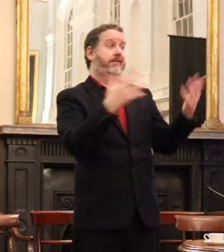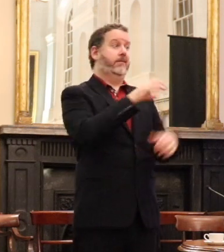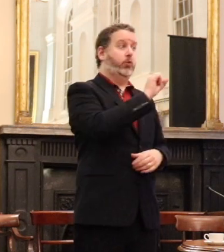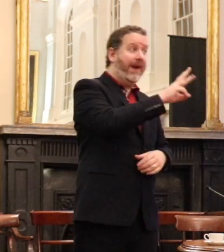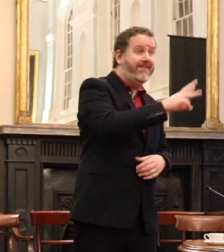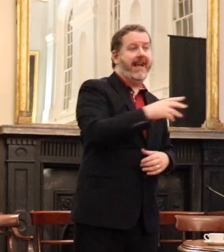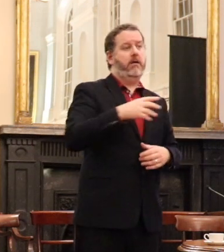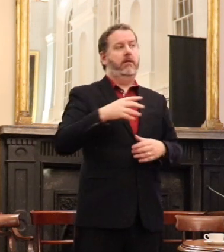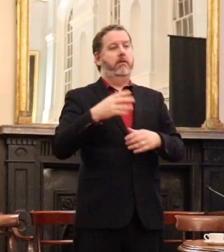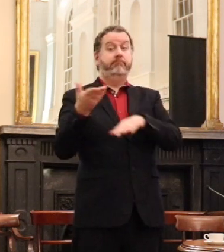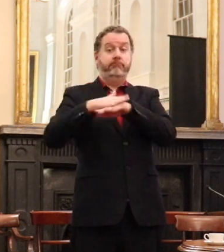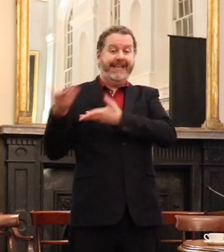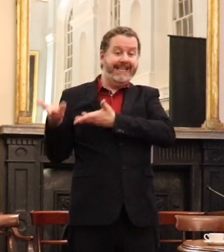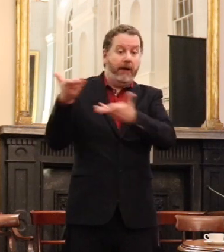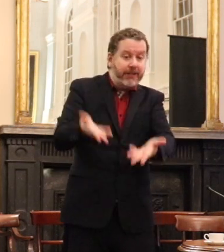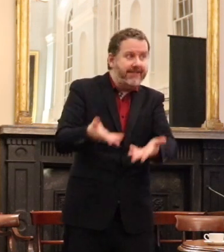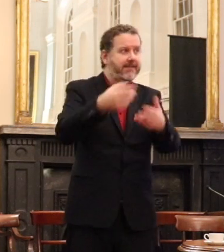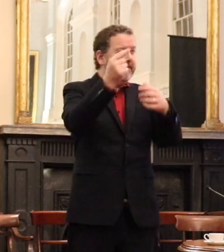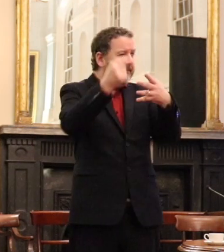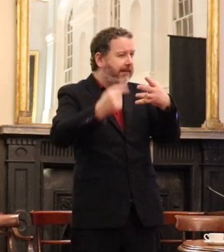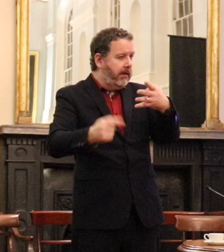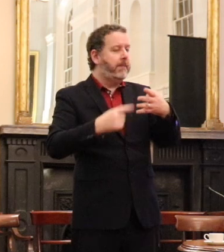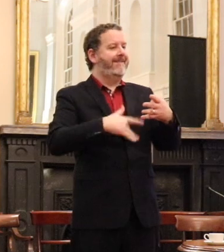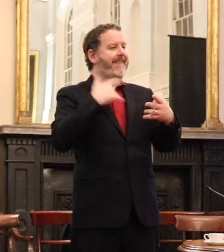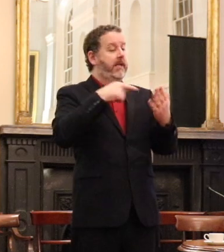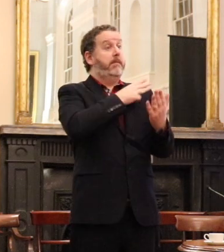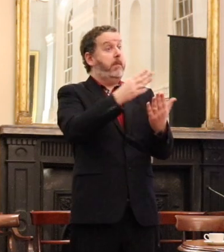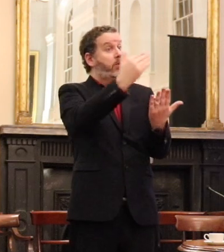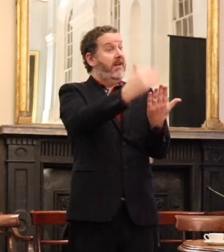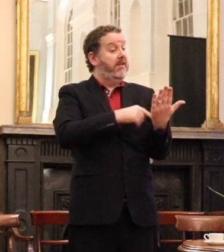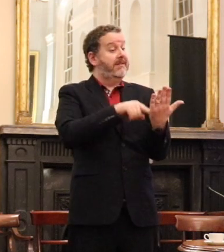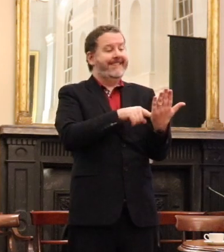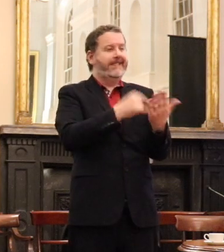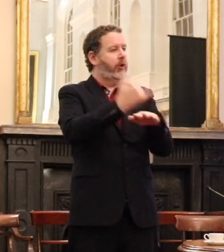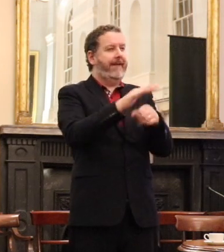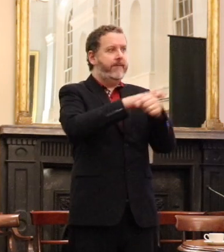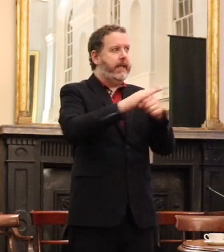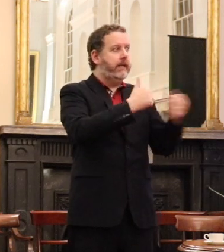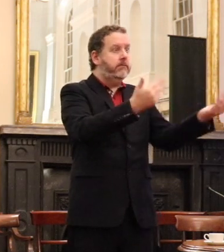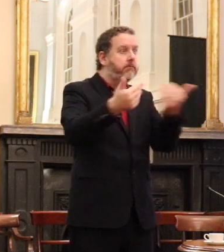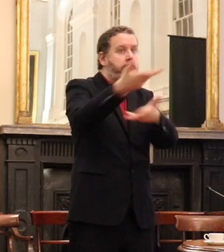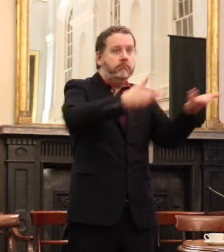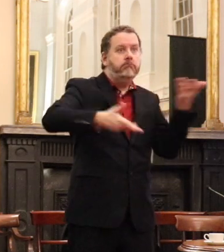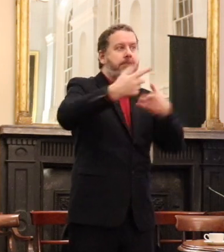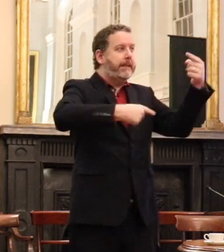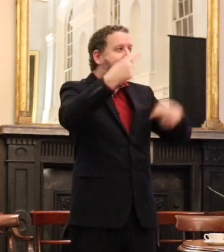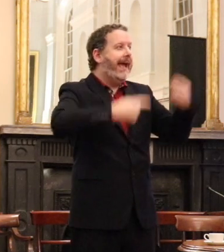certainly I don't believe they have been fully debated as they get they haven't been set out in any detail